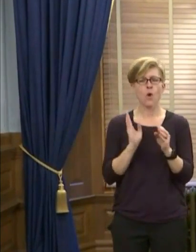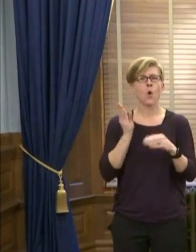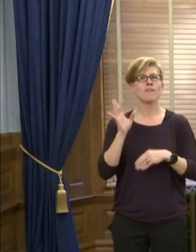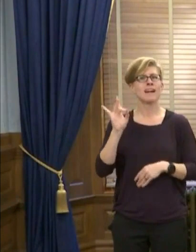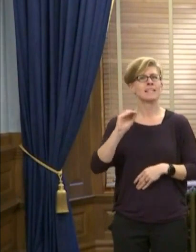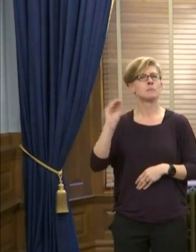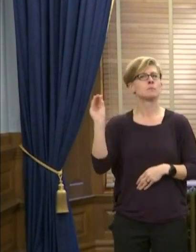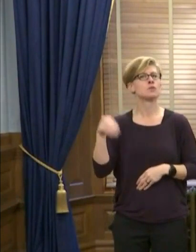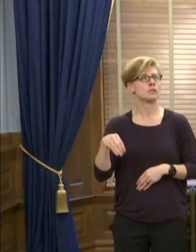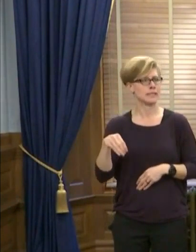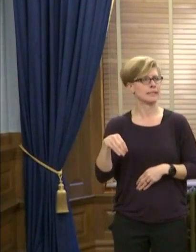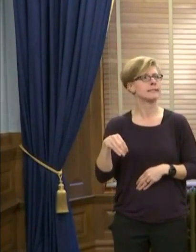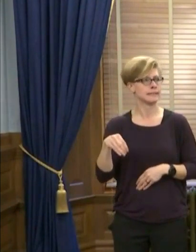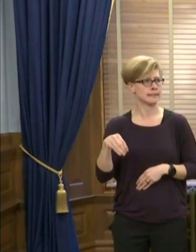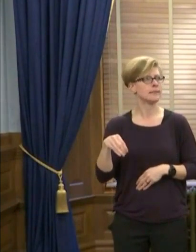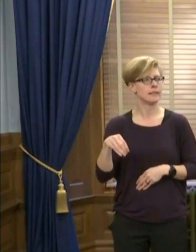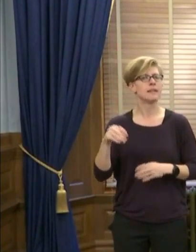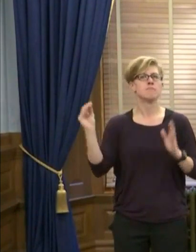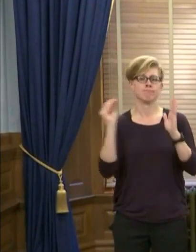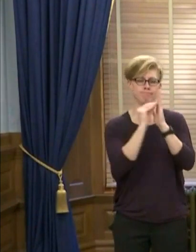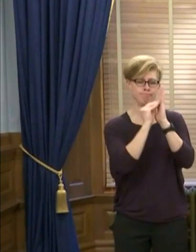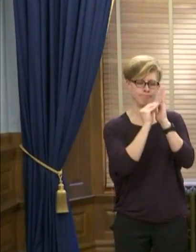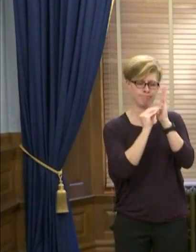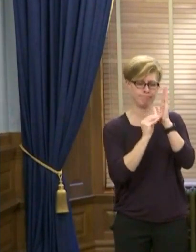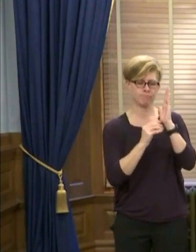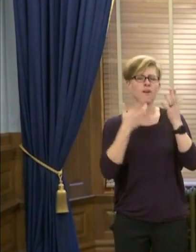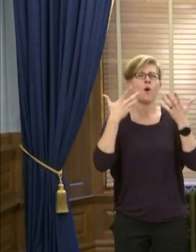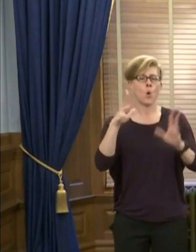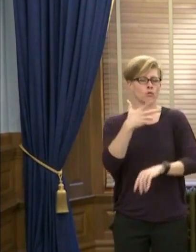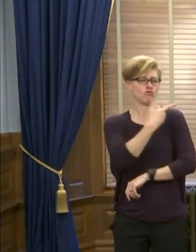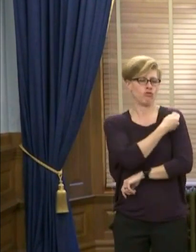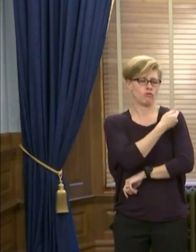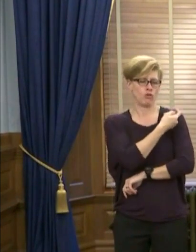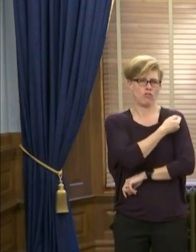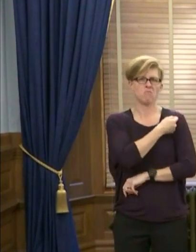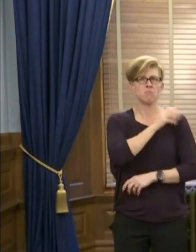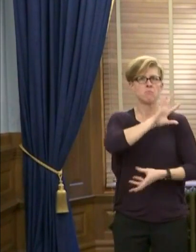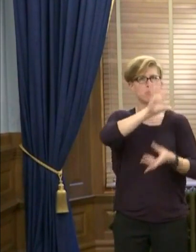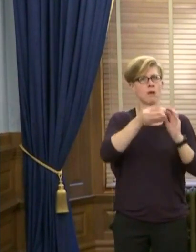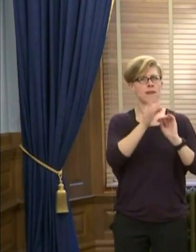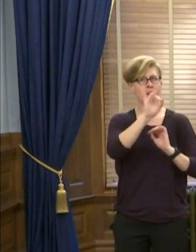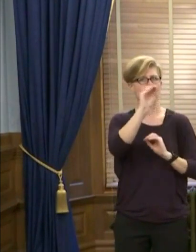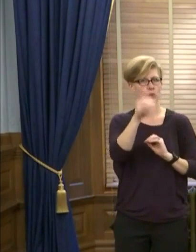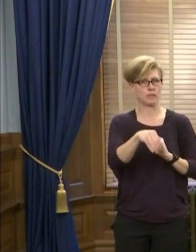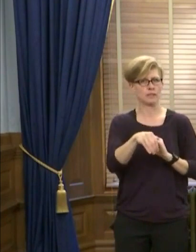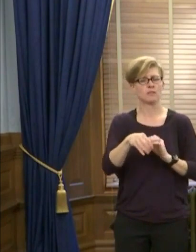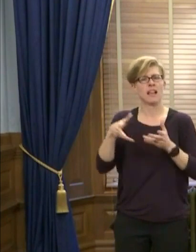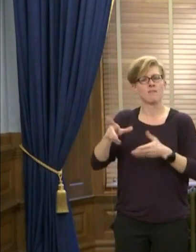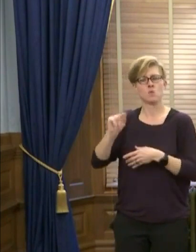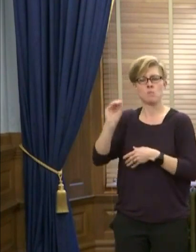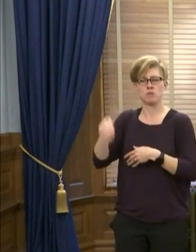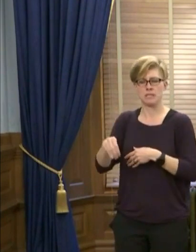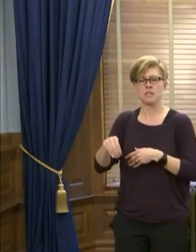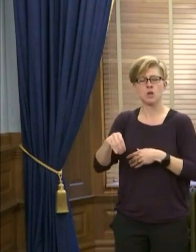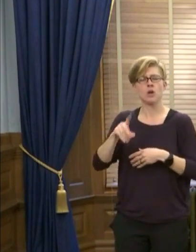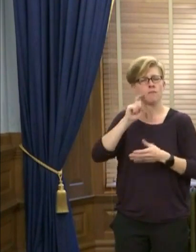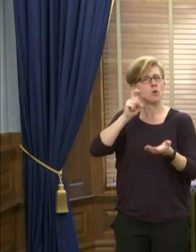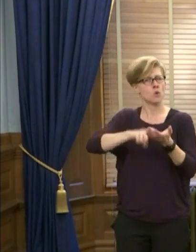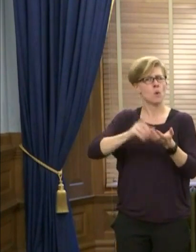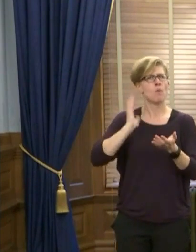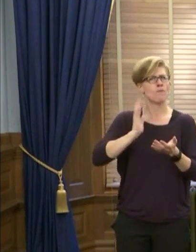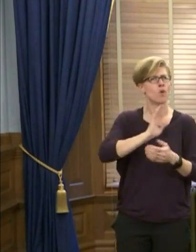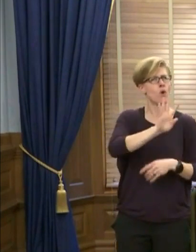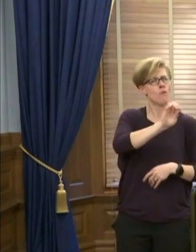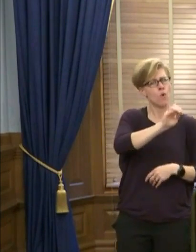that have been distributed are in the system as having been administered and has been gradually increasing. It started weeks ago in the 40 to